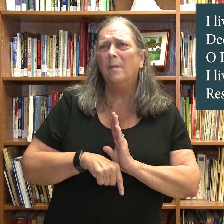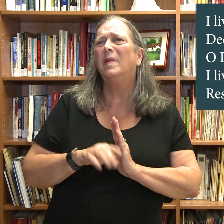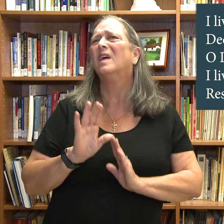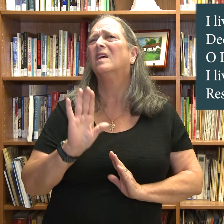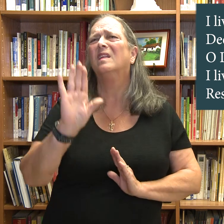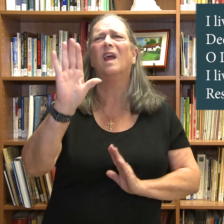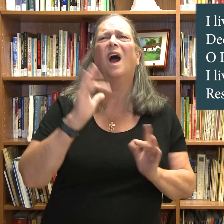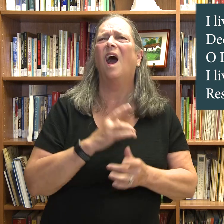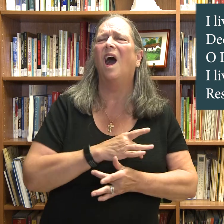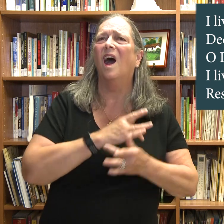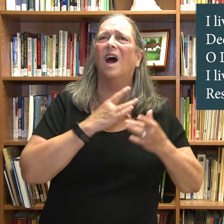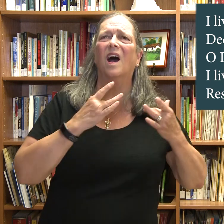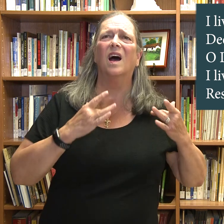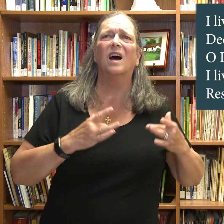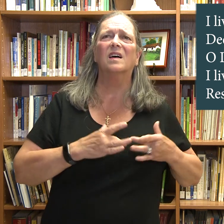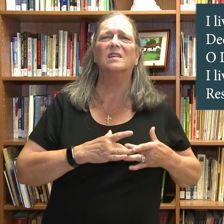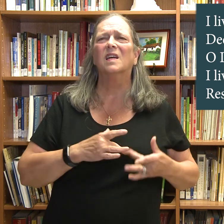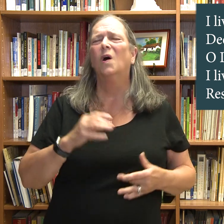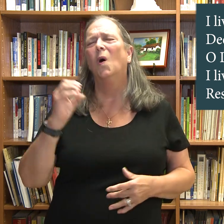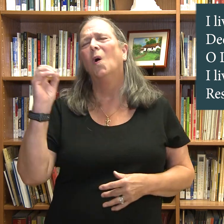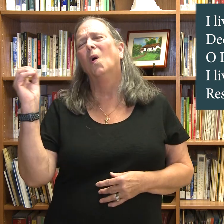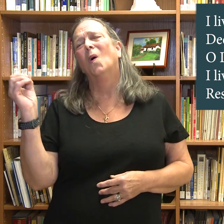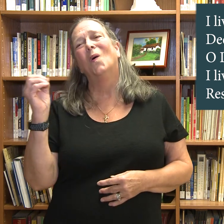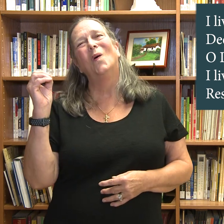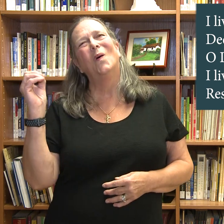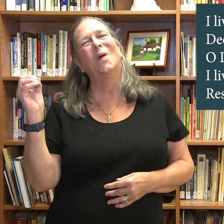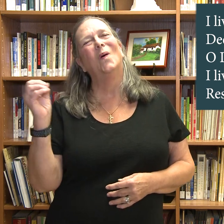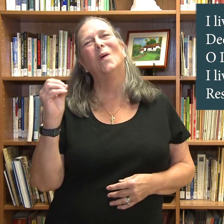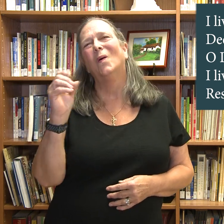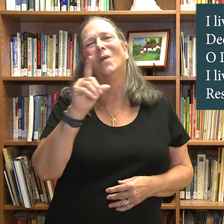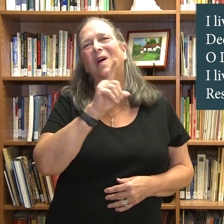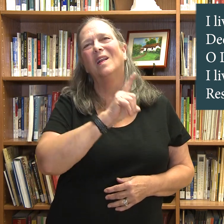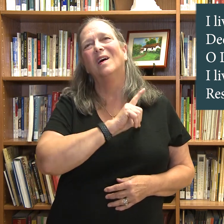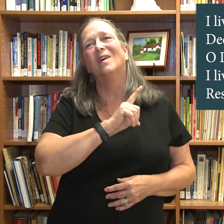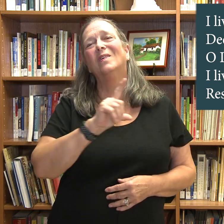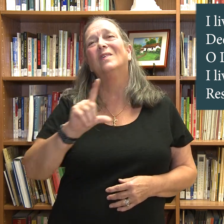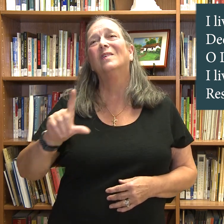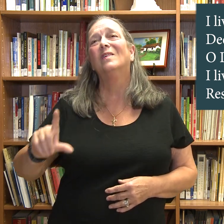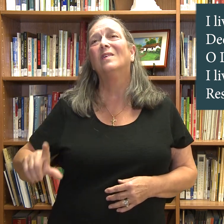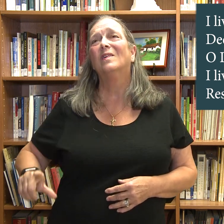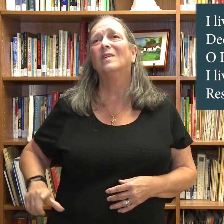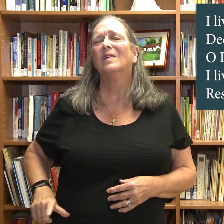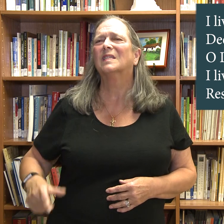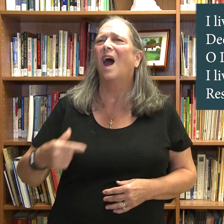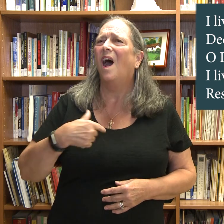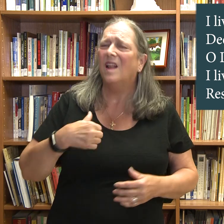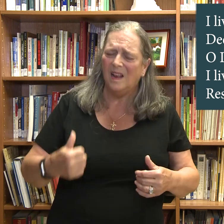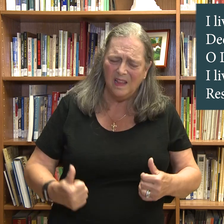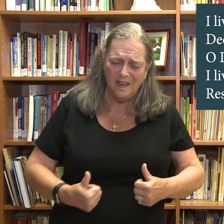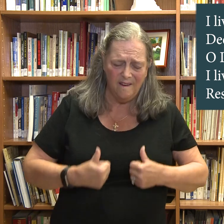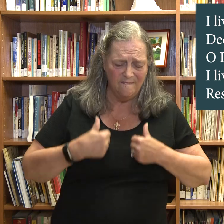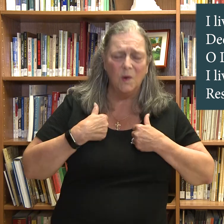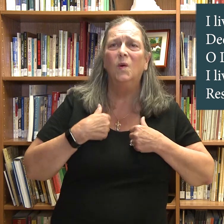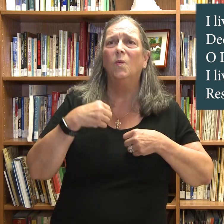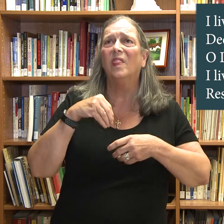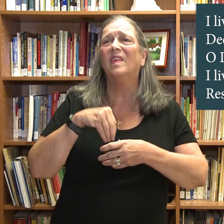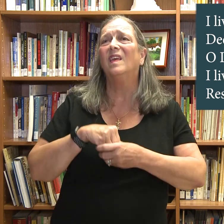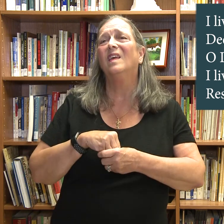in Your heart Oh, Lord I live within